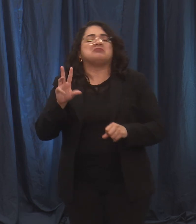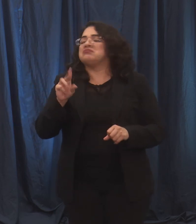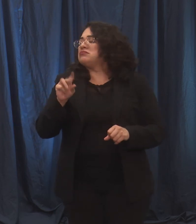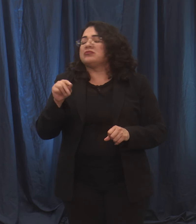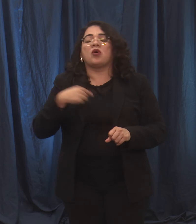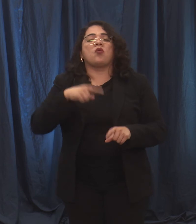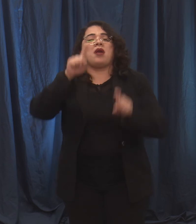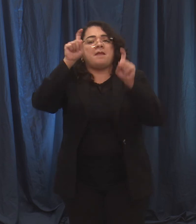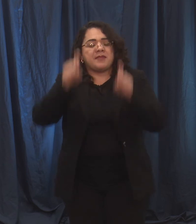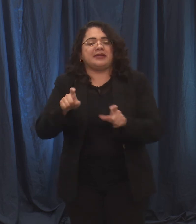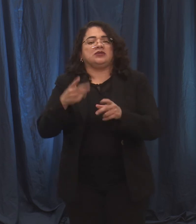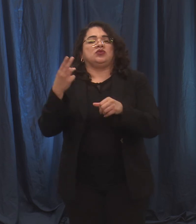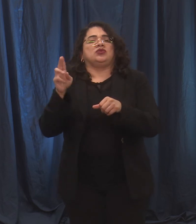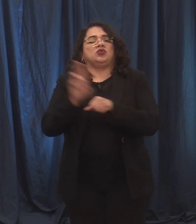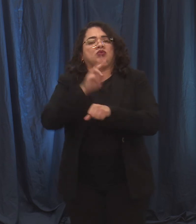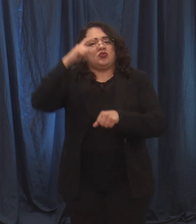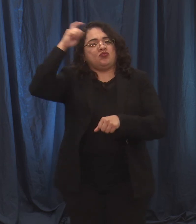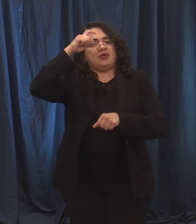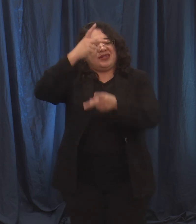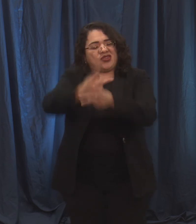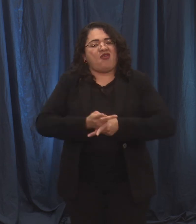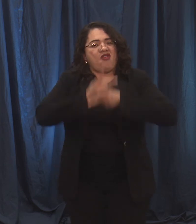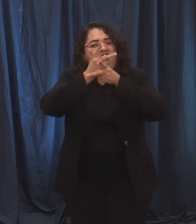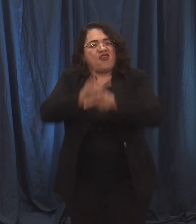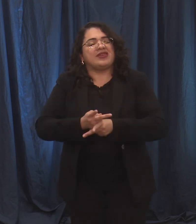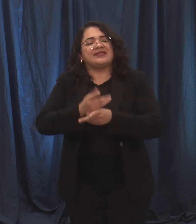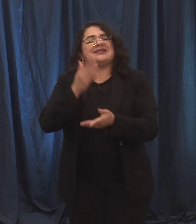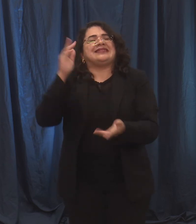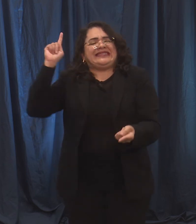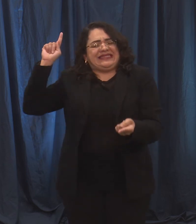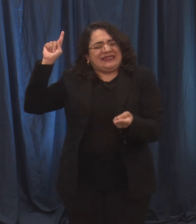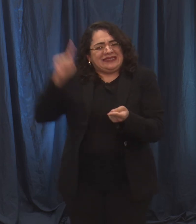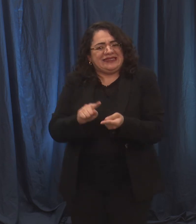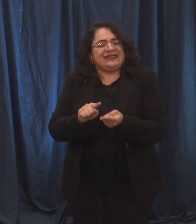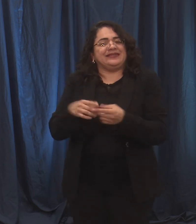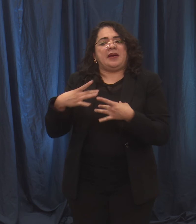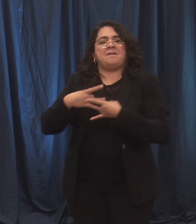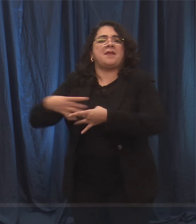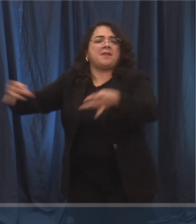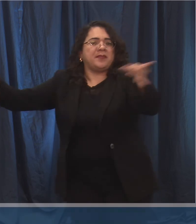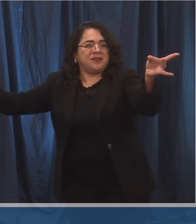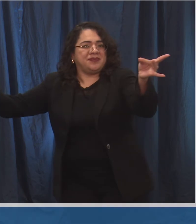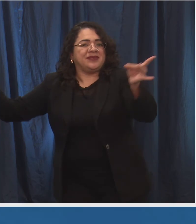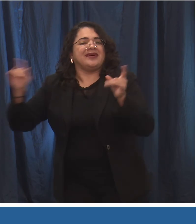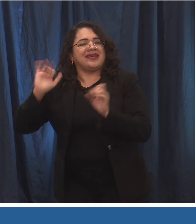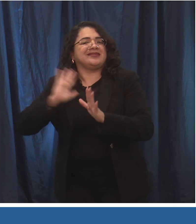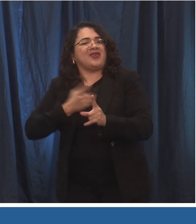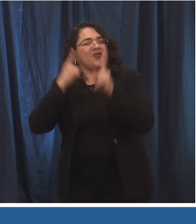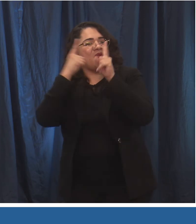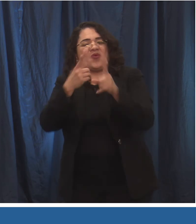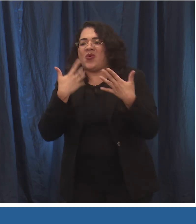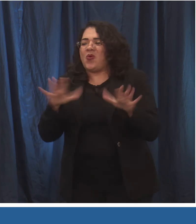caution to slow the spread of the disease. The last thing we will talk about is physical distancing. Physical